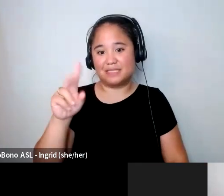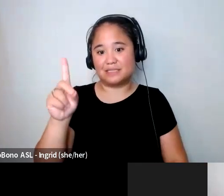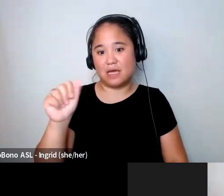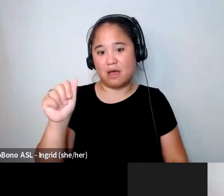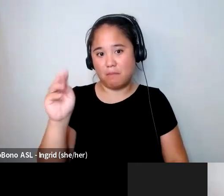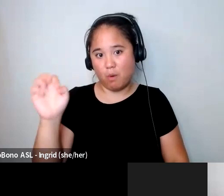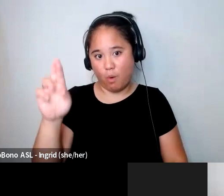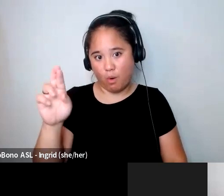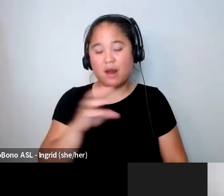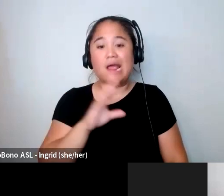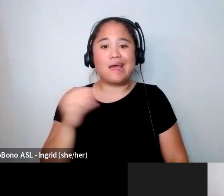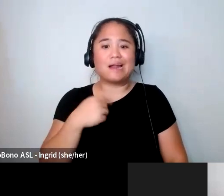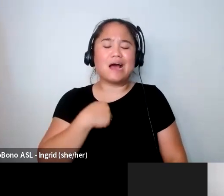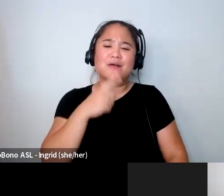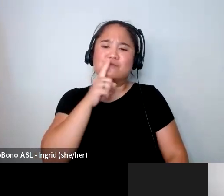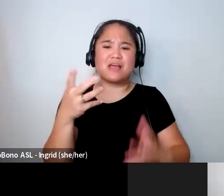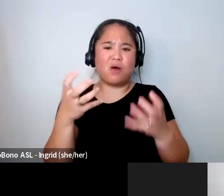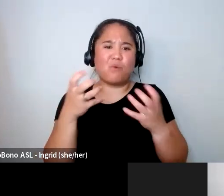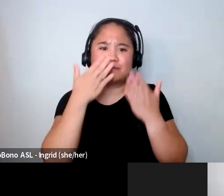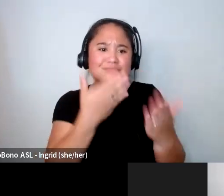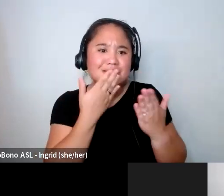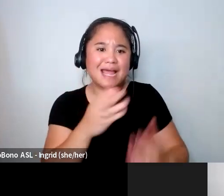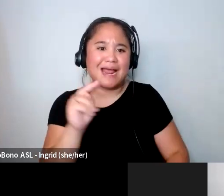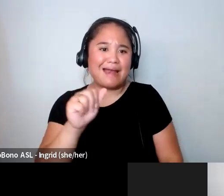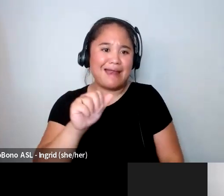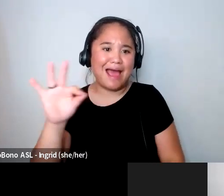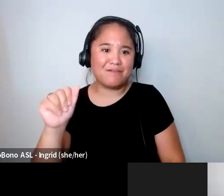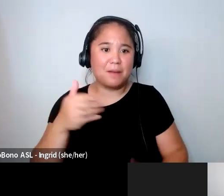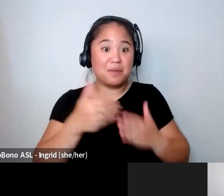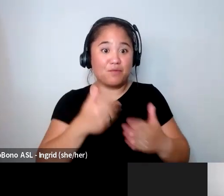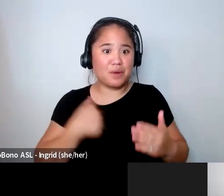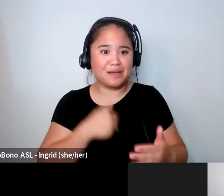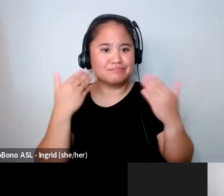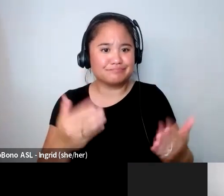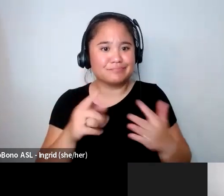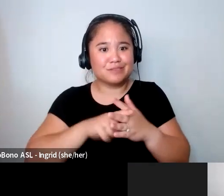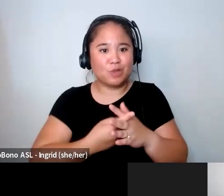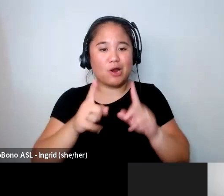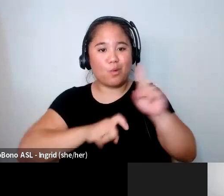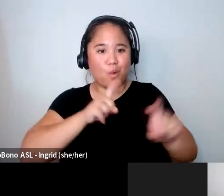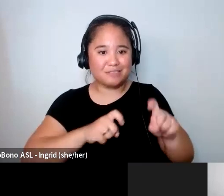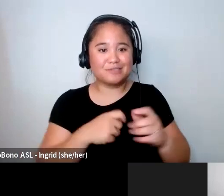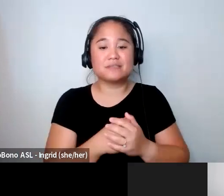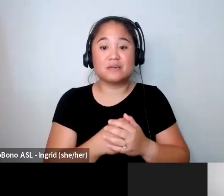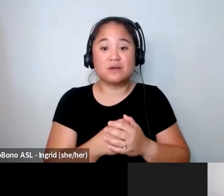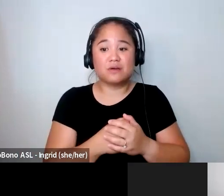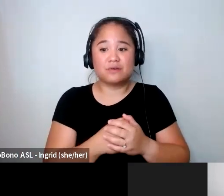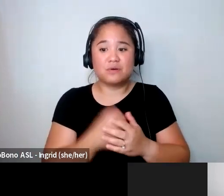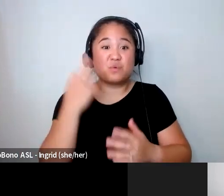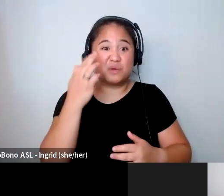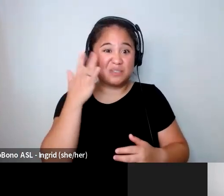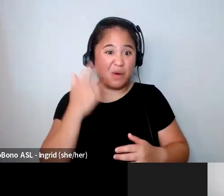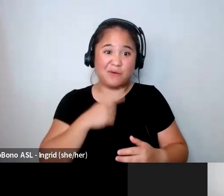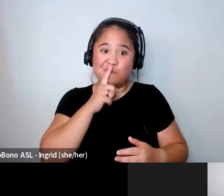I wanted to thank Nafa actually before we get into the questions just because you know when I began